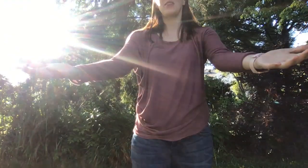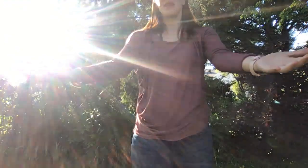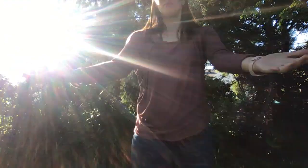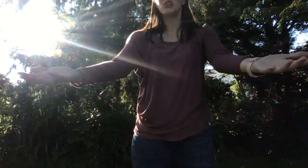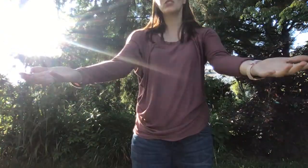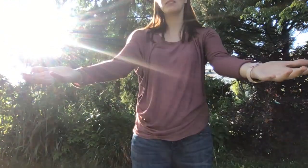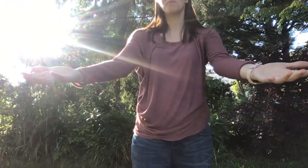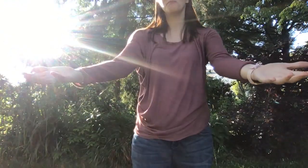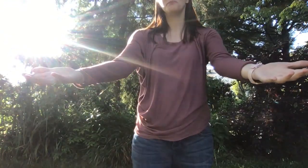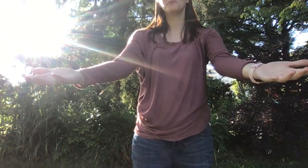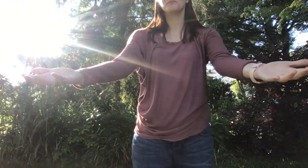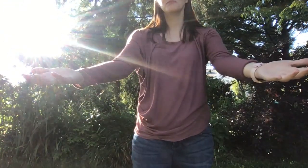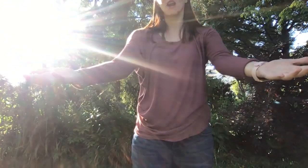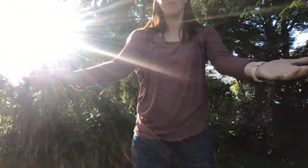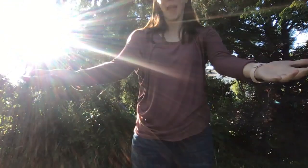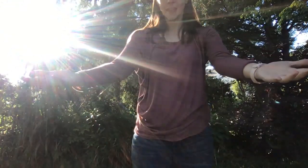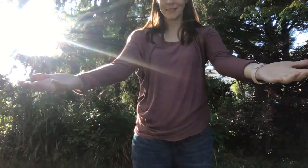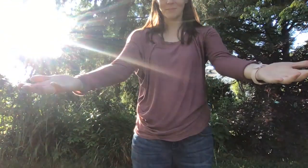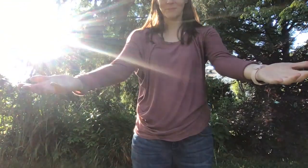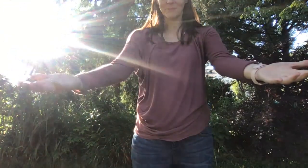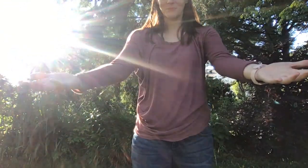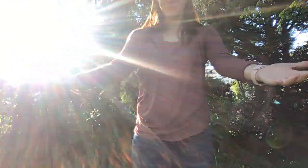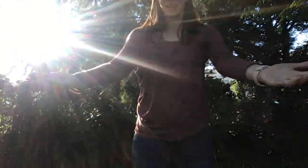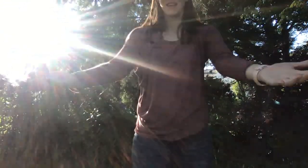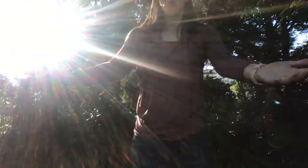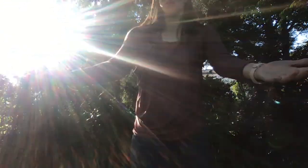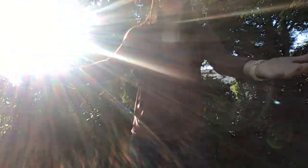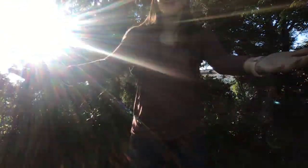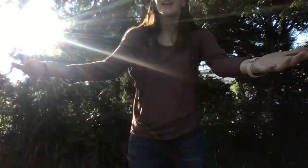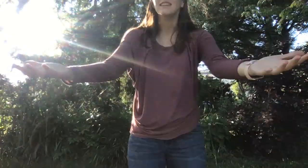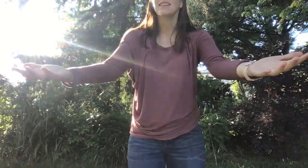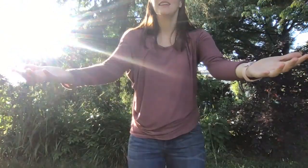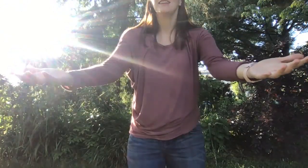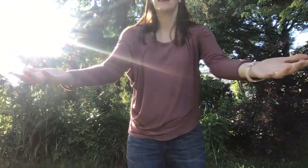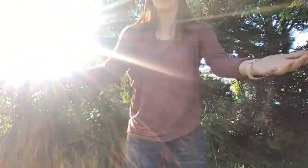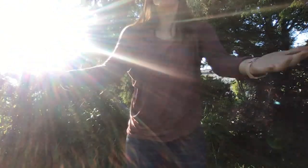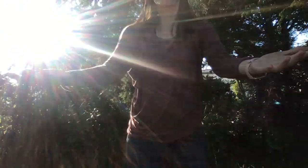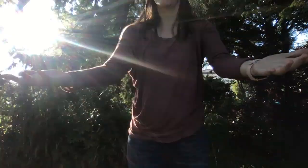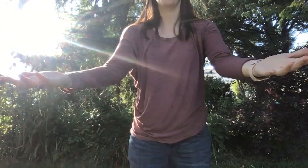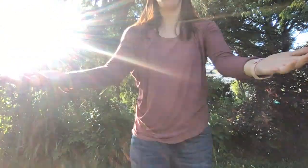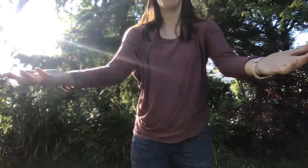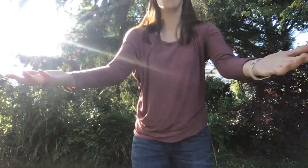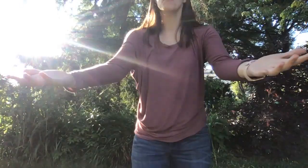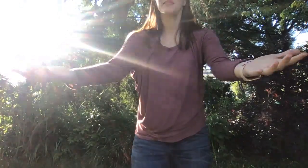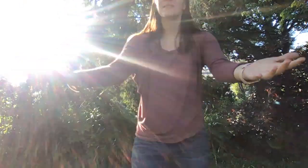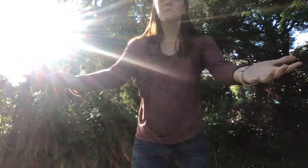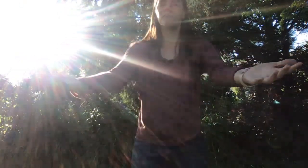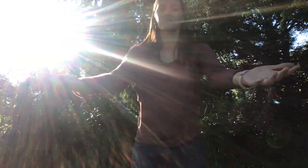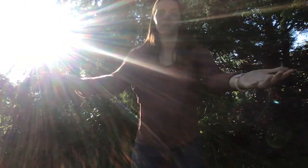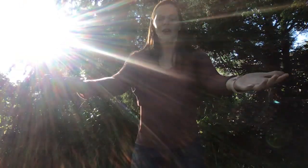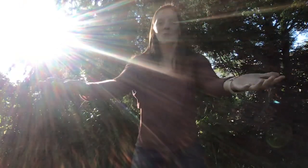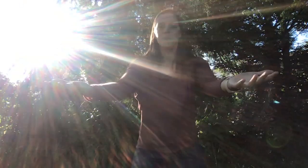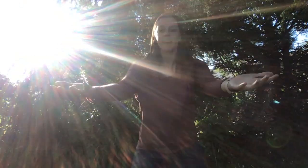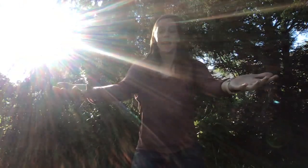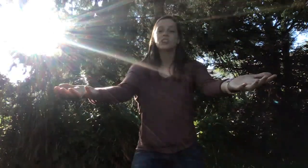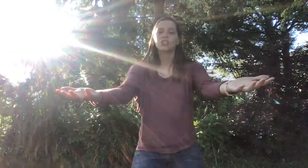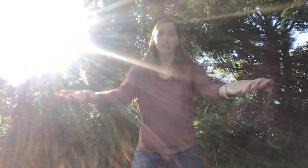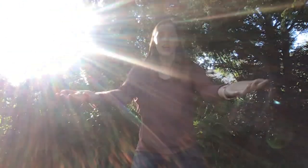neighbors, our pets. We can care for our homes. We can share